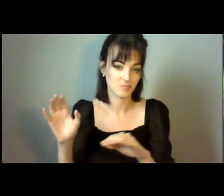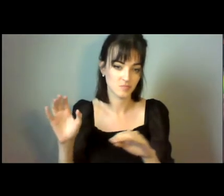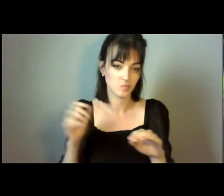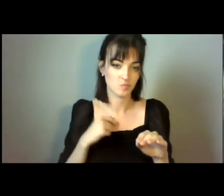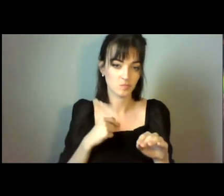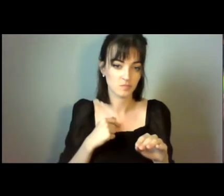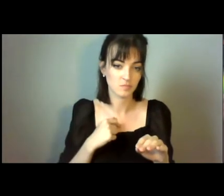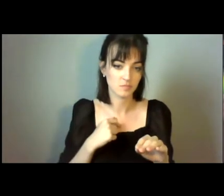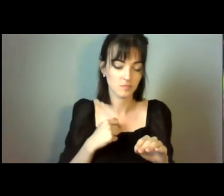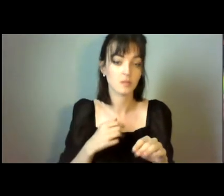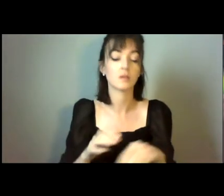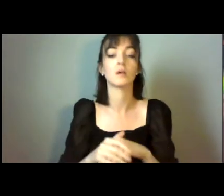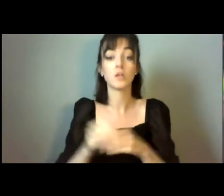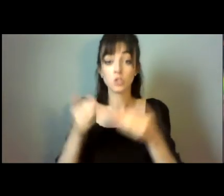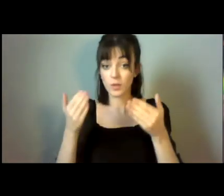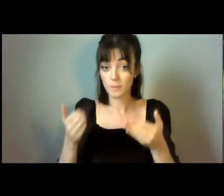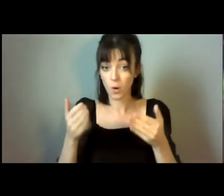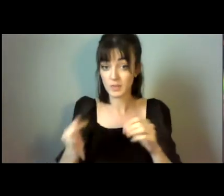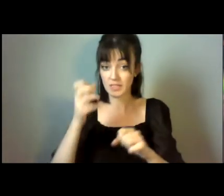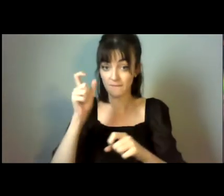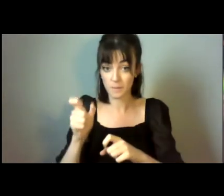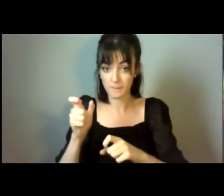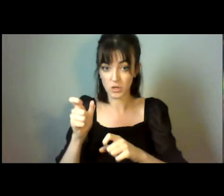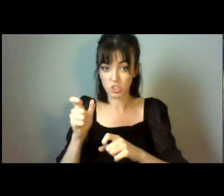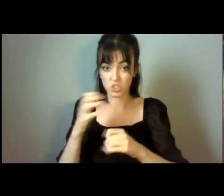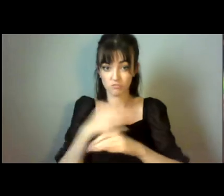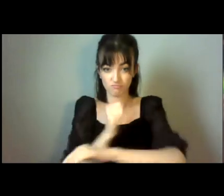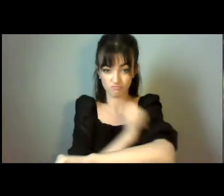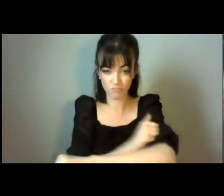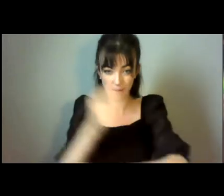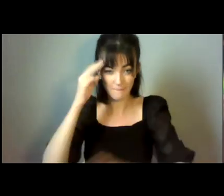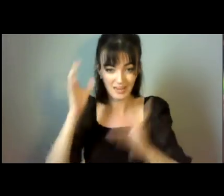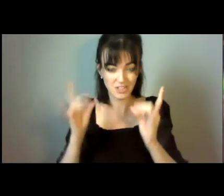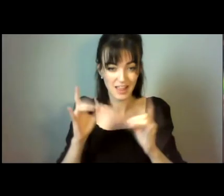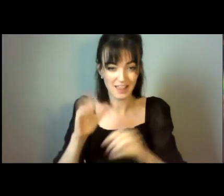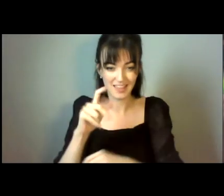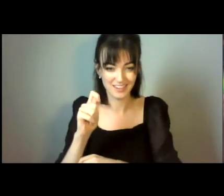someone who was detained under the Mental Health Act unit can't. Hello?